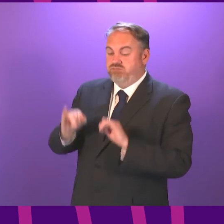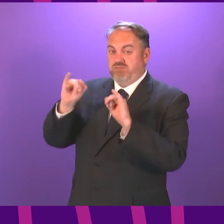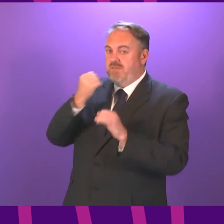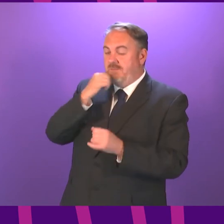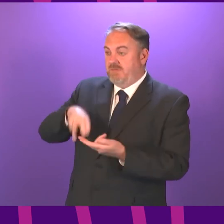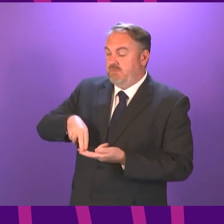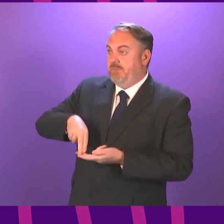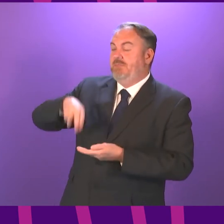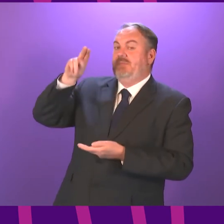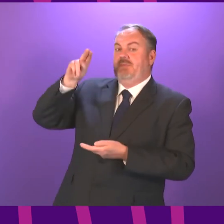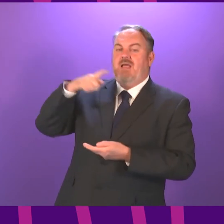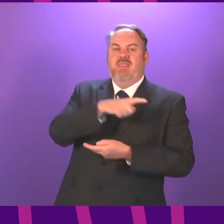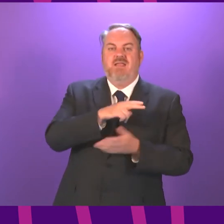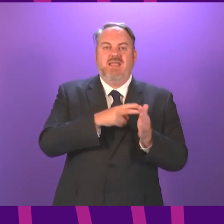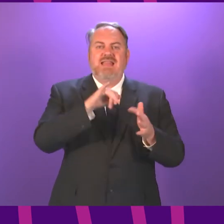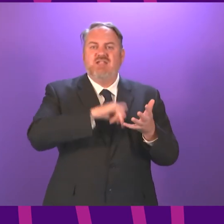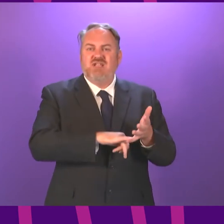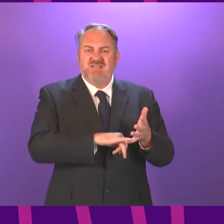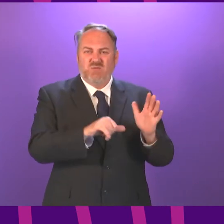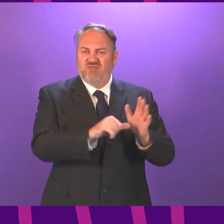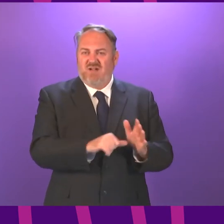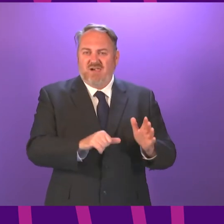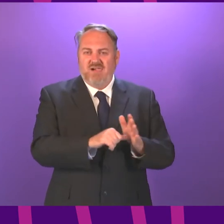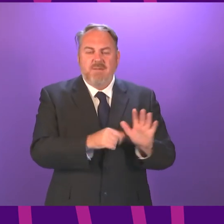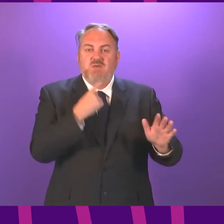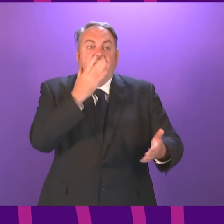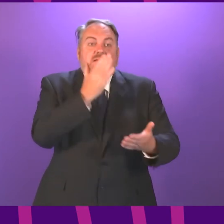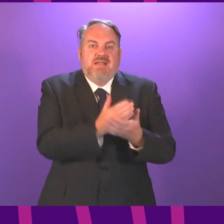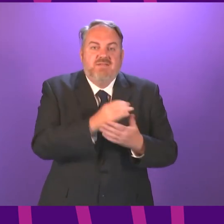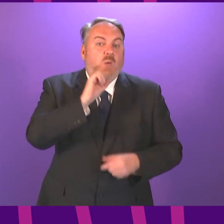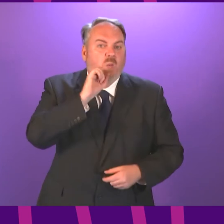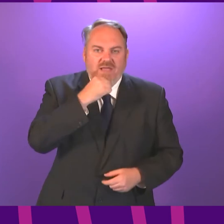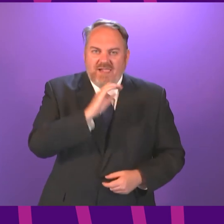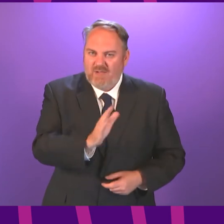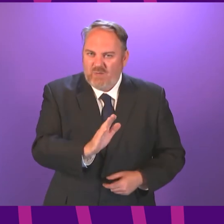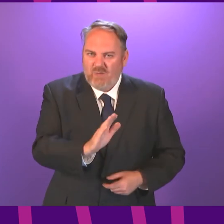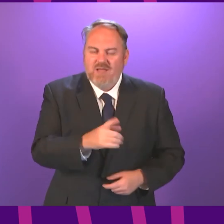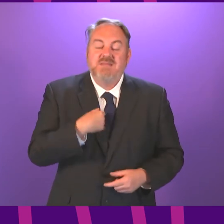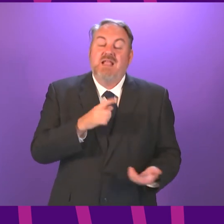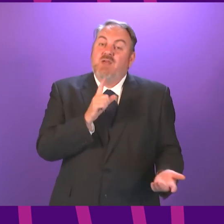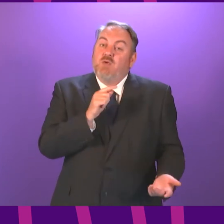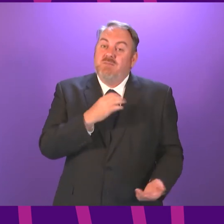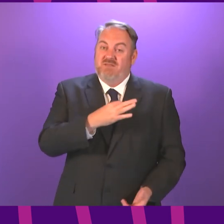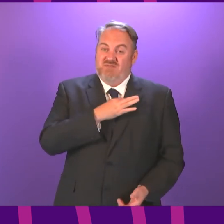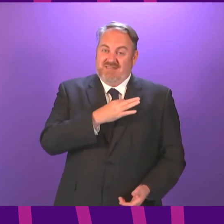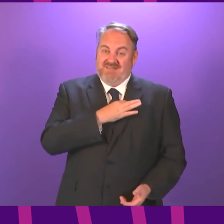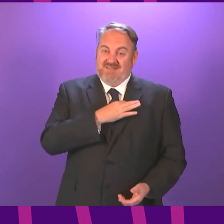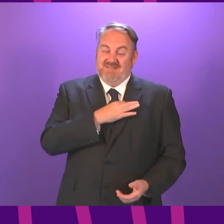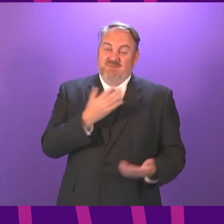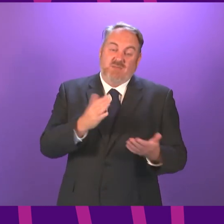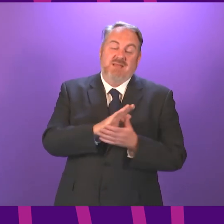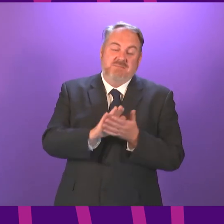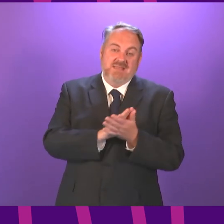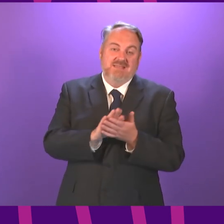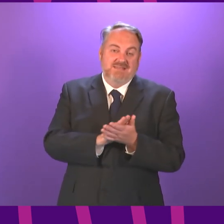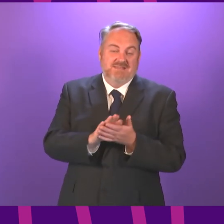hospitalisation and death. The operative word there is could. Clearly, I don't want to ever be standing here bearing out that statement because I